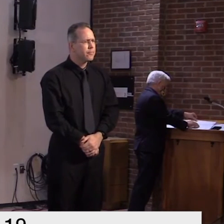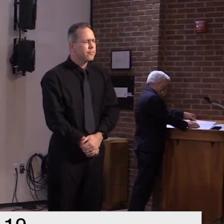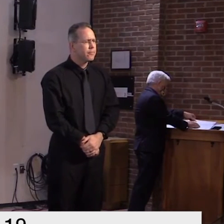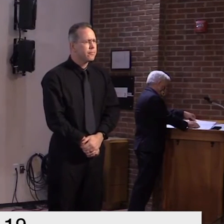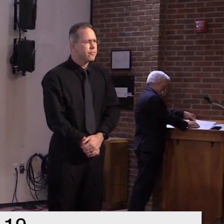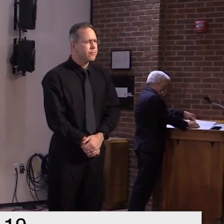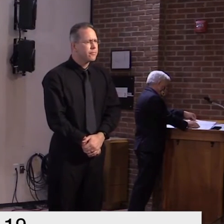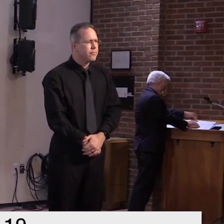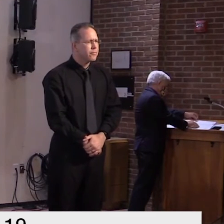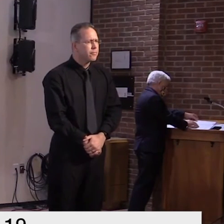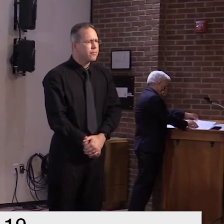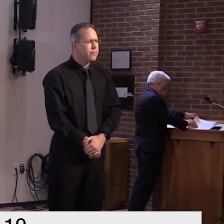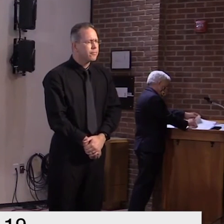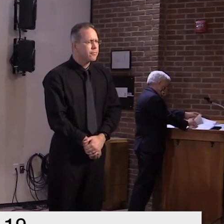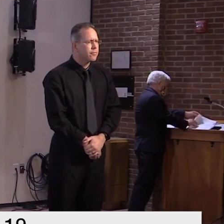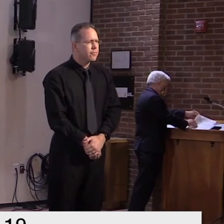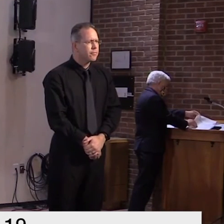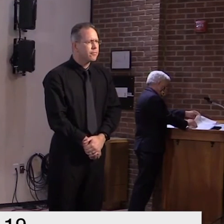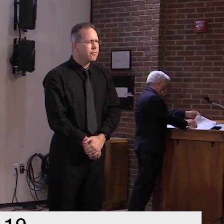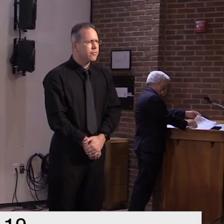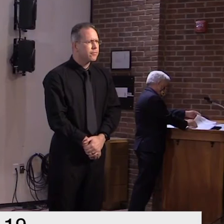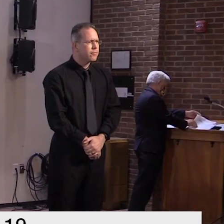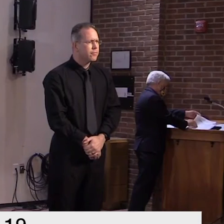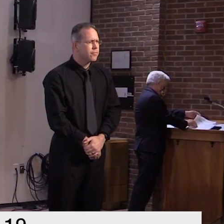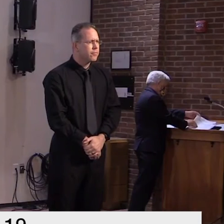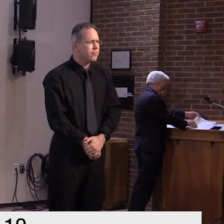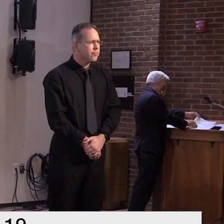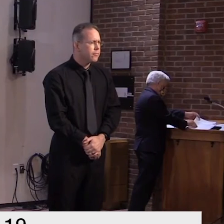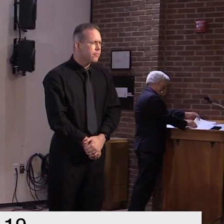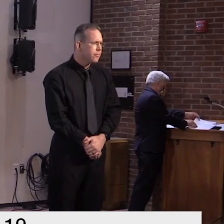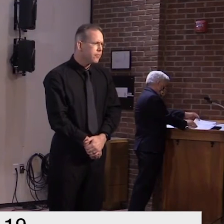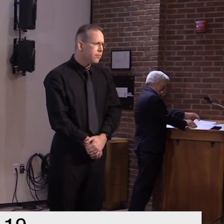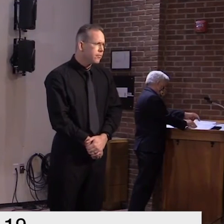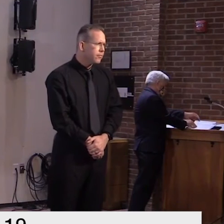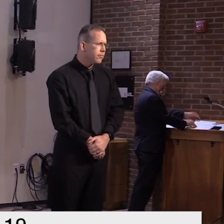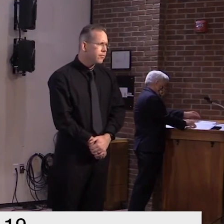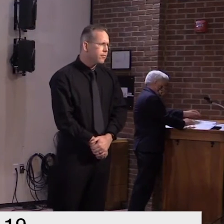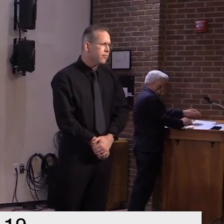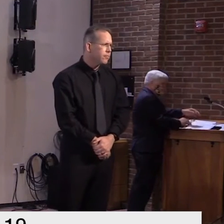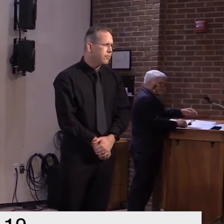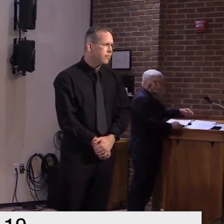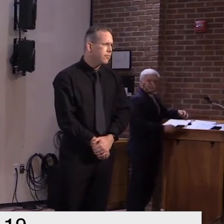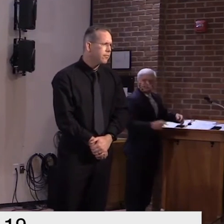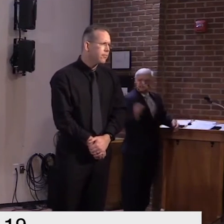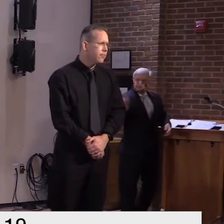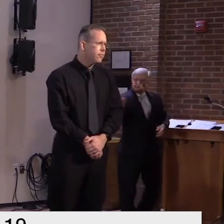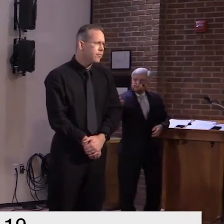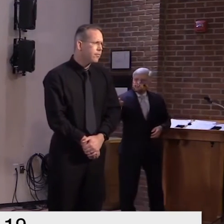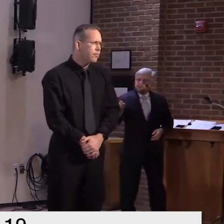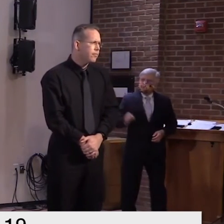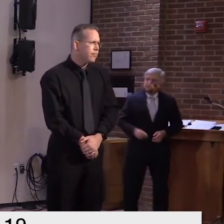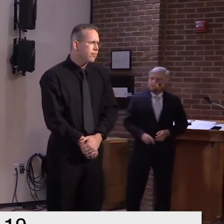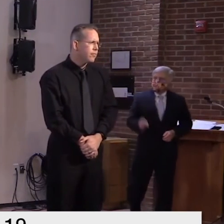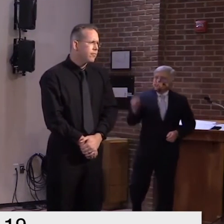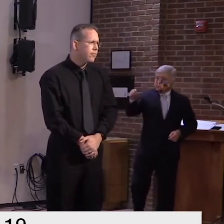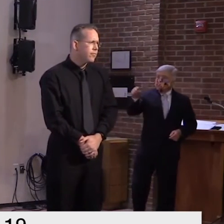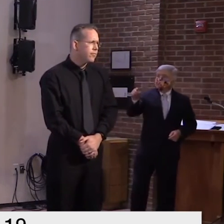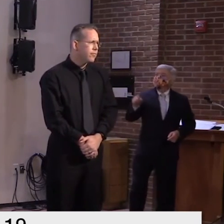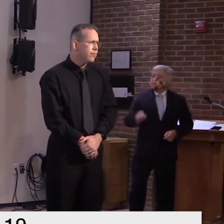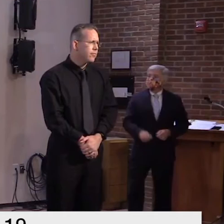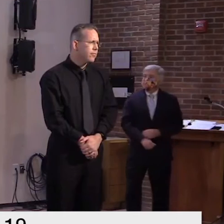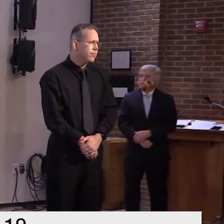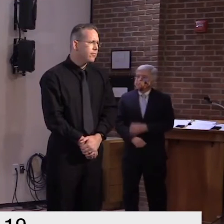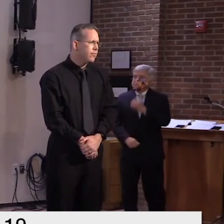um of the long-term facilities that will be affected by the decision um with the